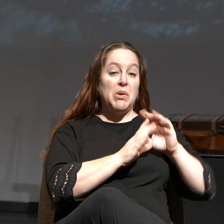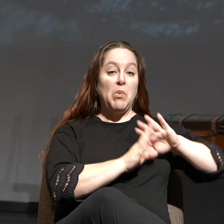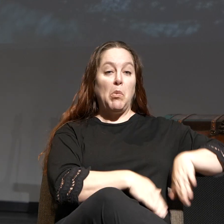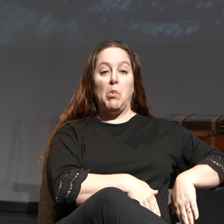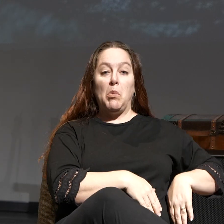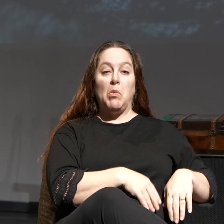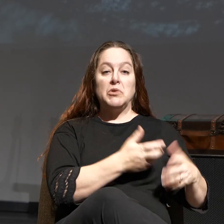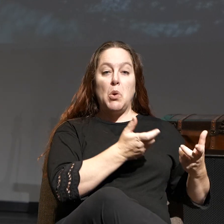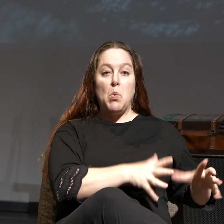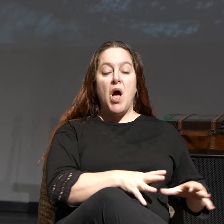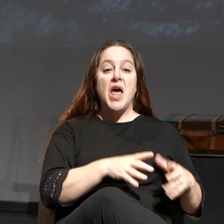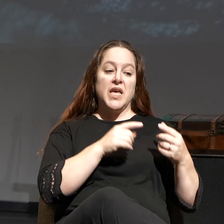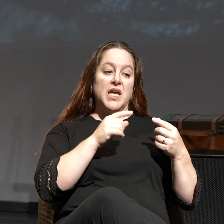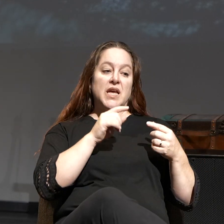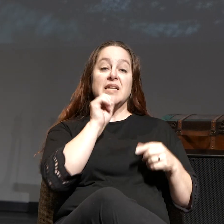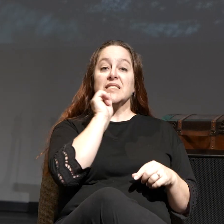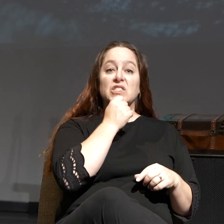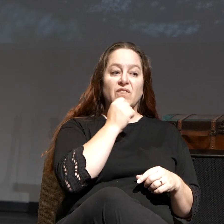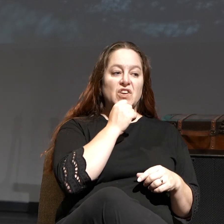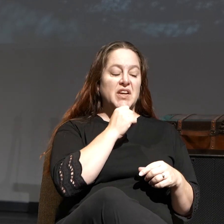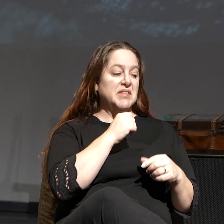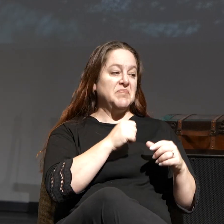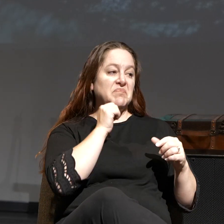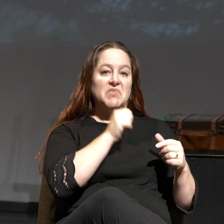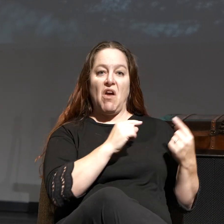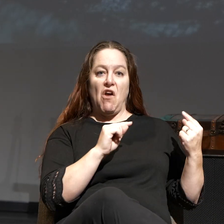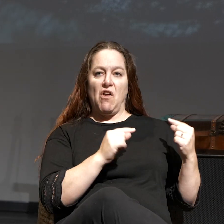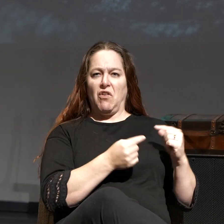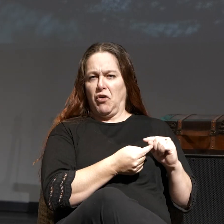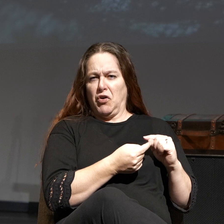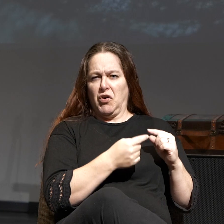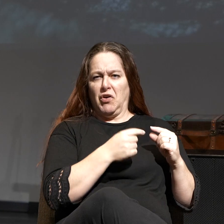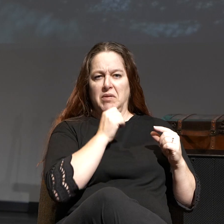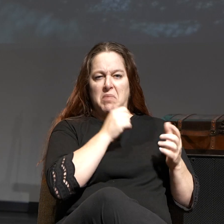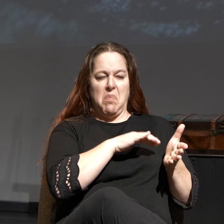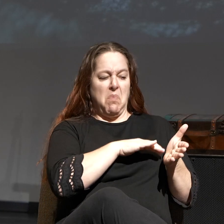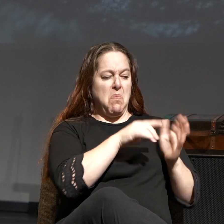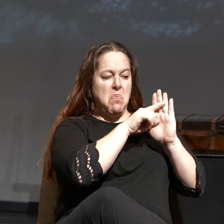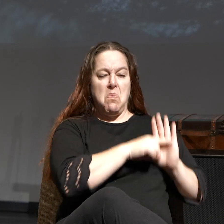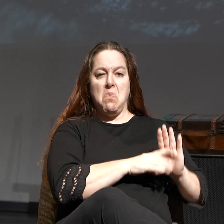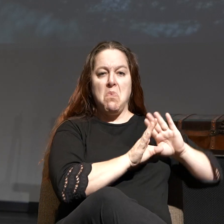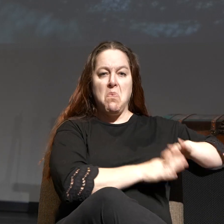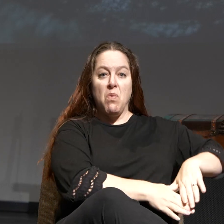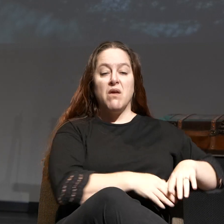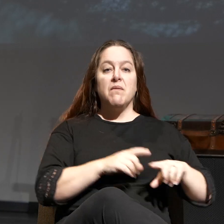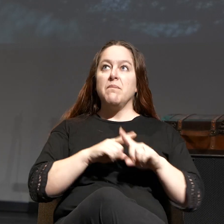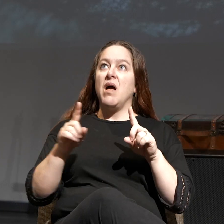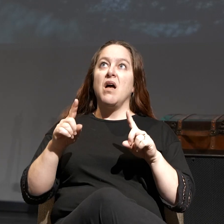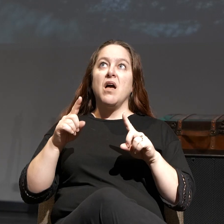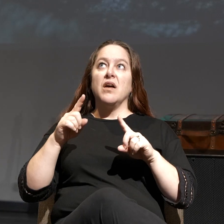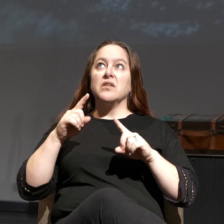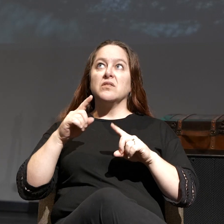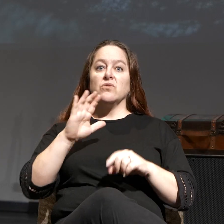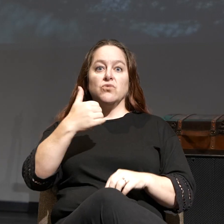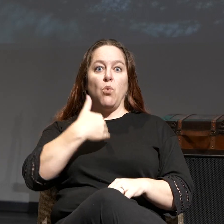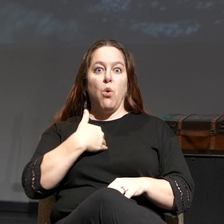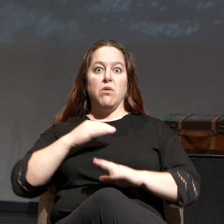loses its effect. Nothing will satisfy your soul like intimacy with God.